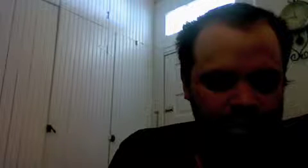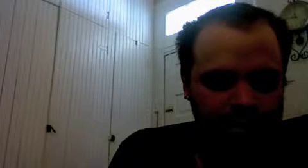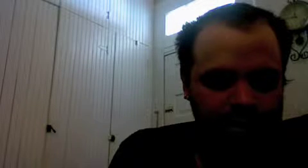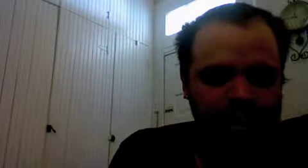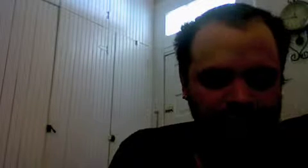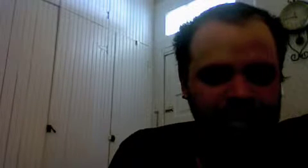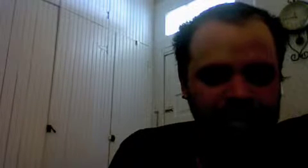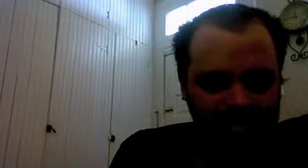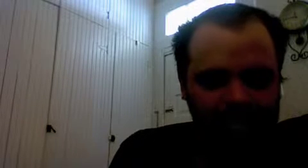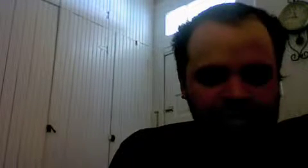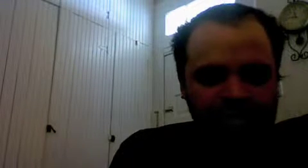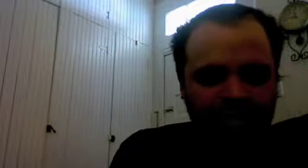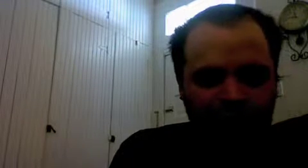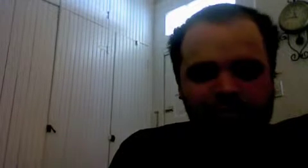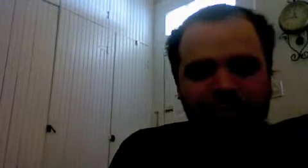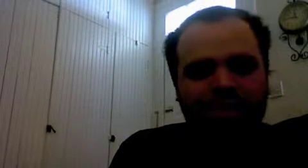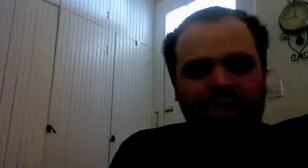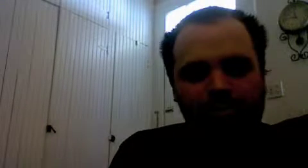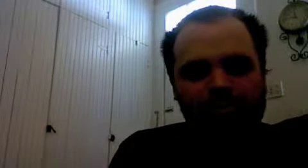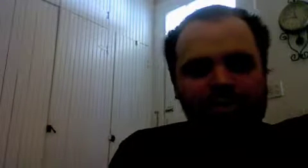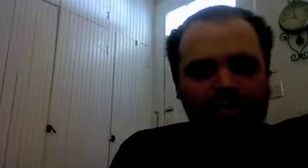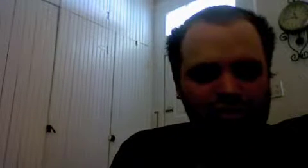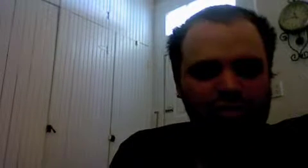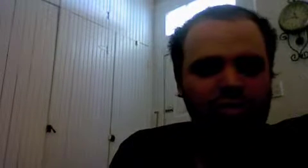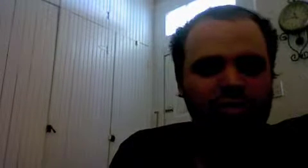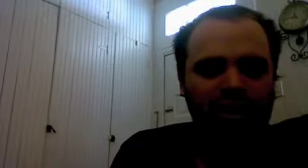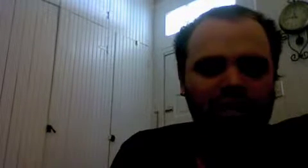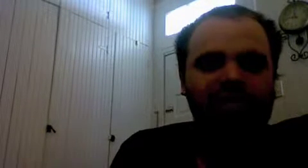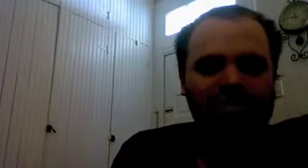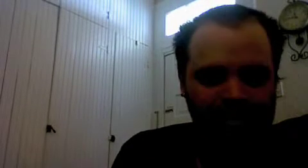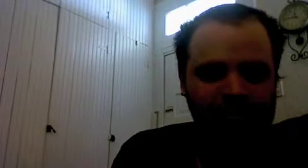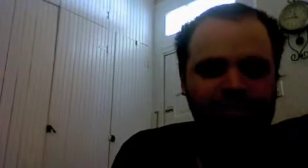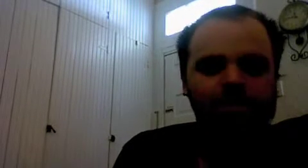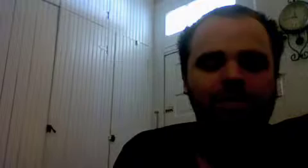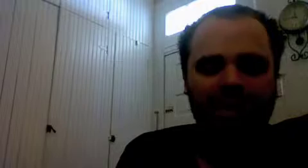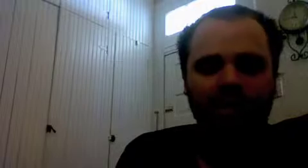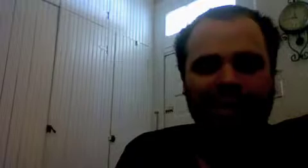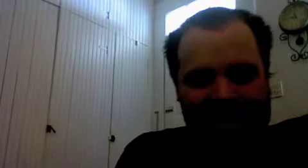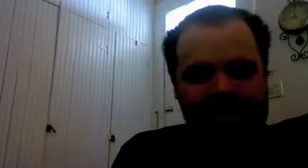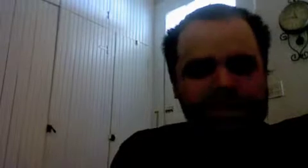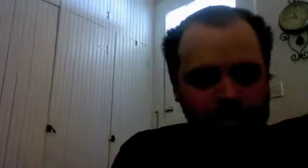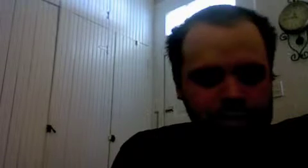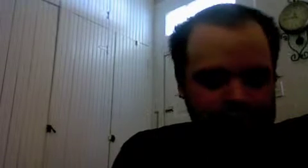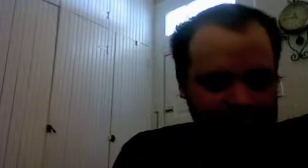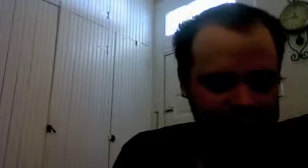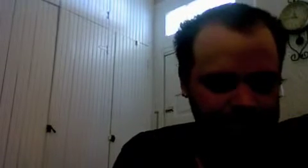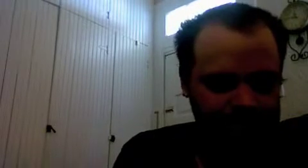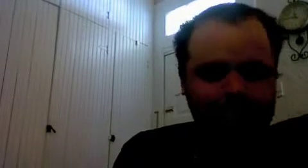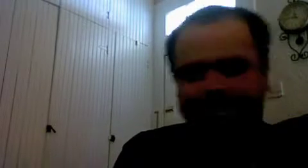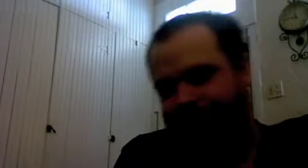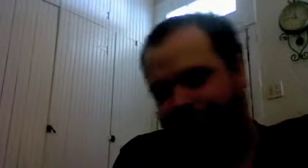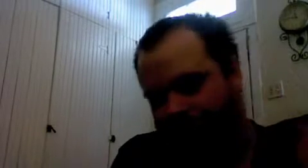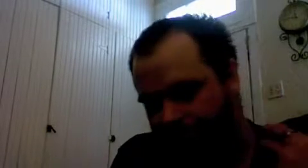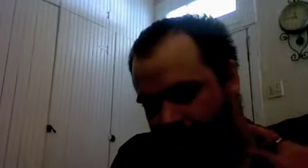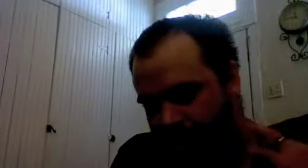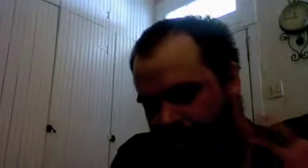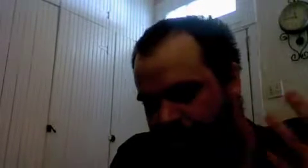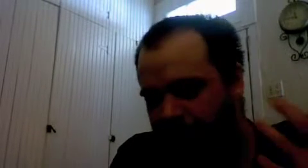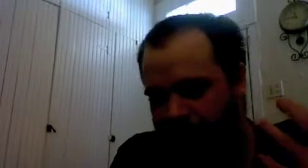everything turns on grasping and expressing the true not only as substance but equally as subject right then we get